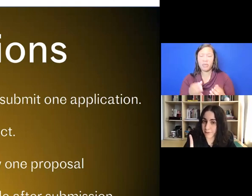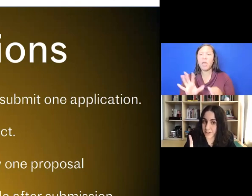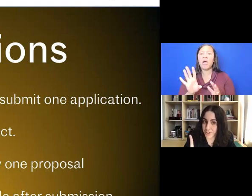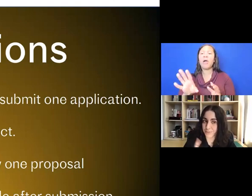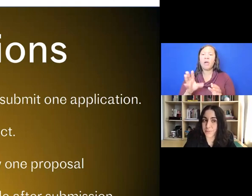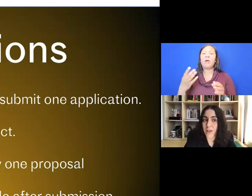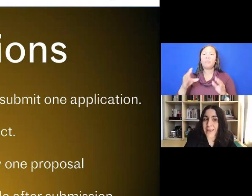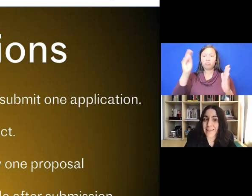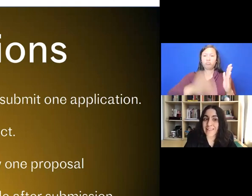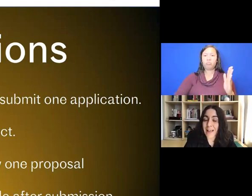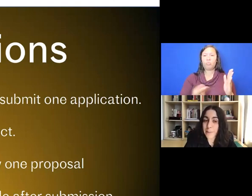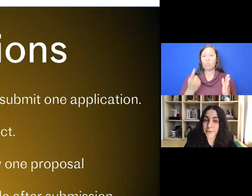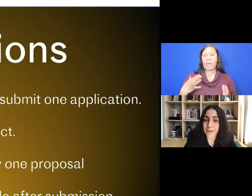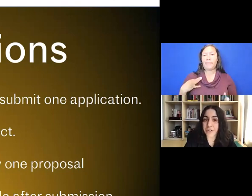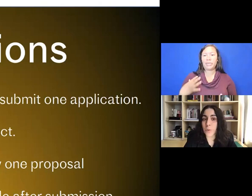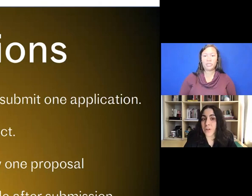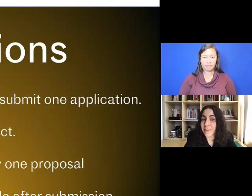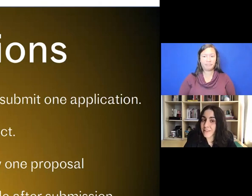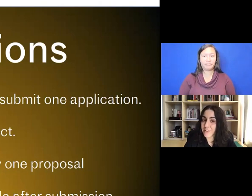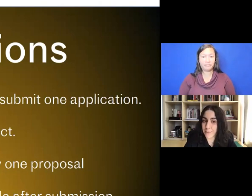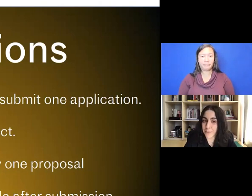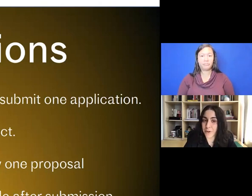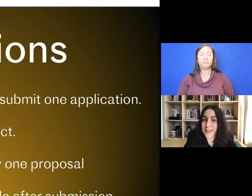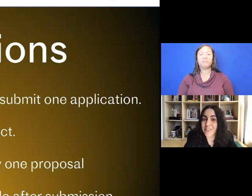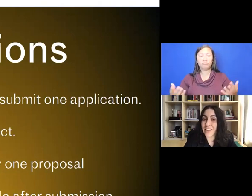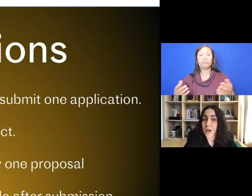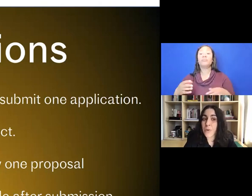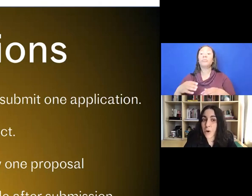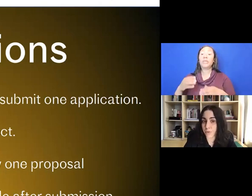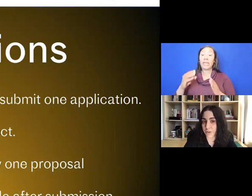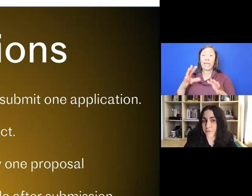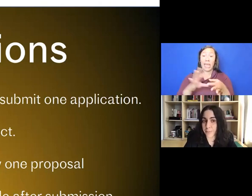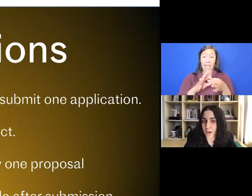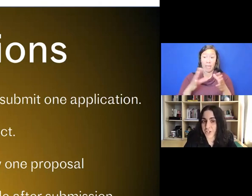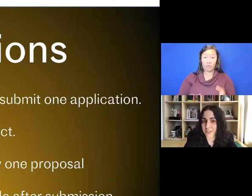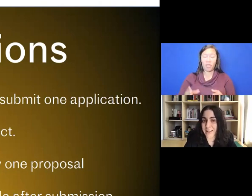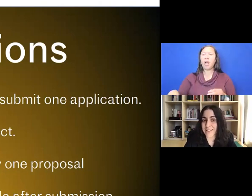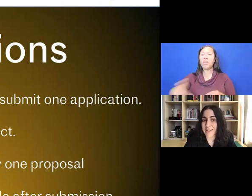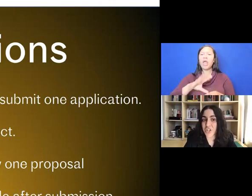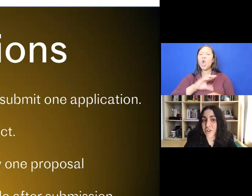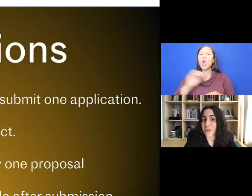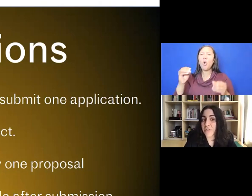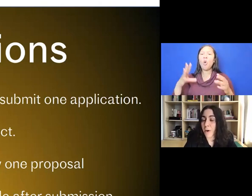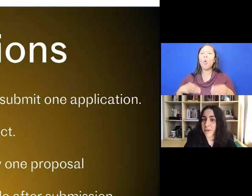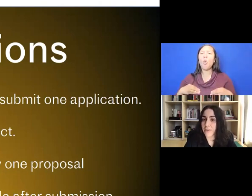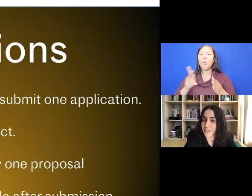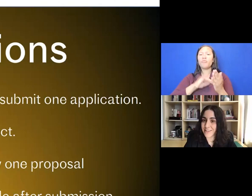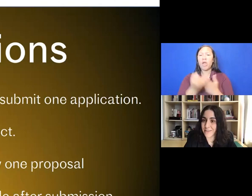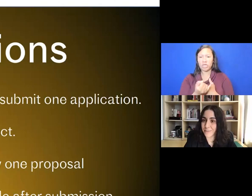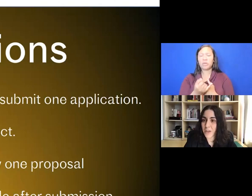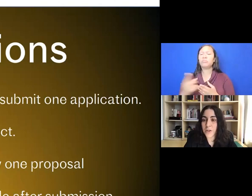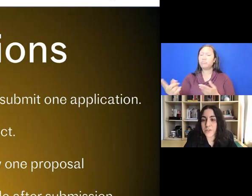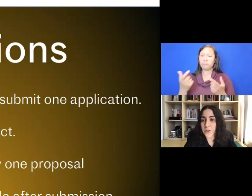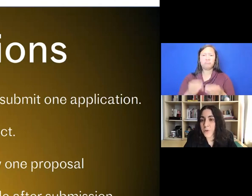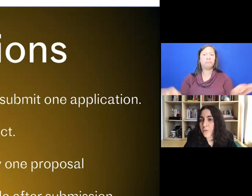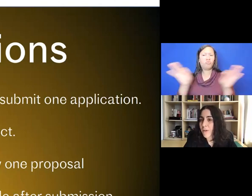application. A collaborator or collective member is a co-owner of the project and a generative part of the team.